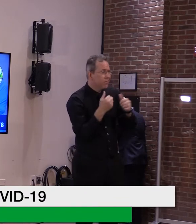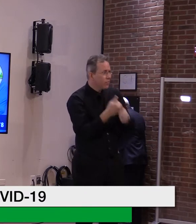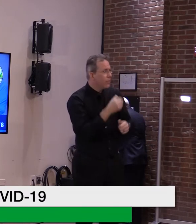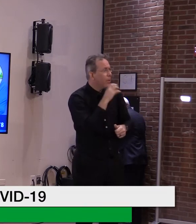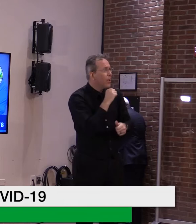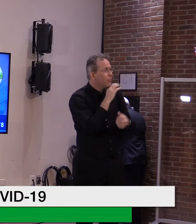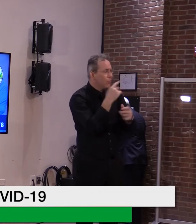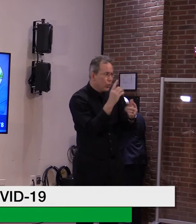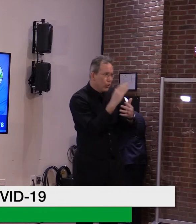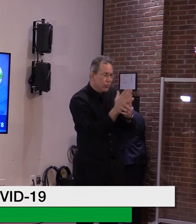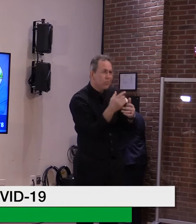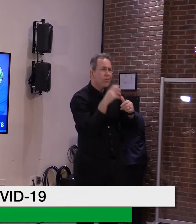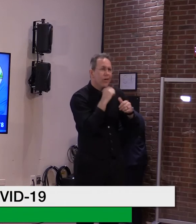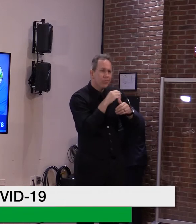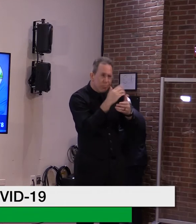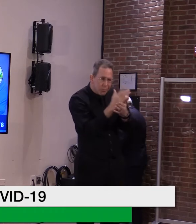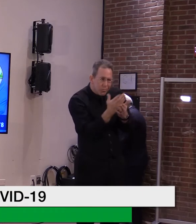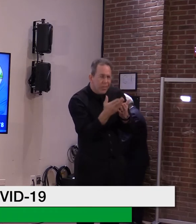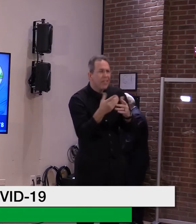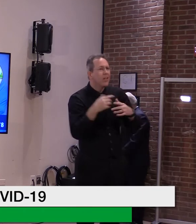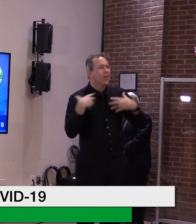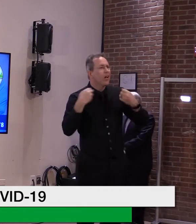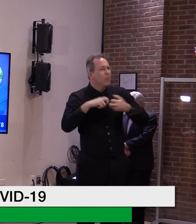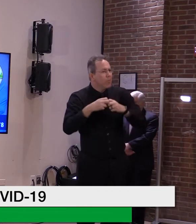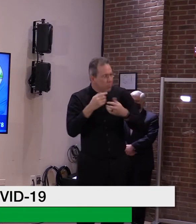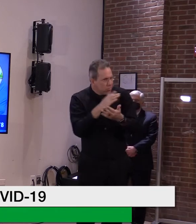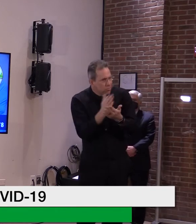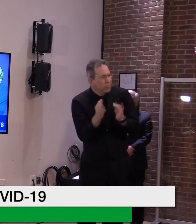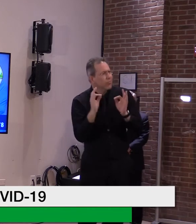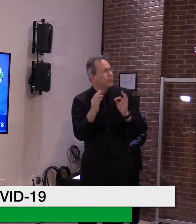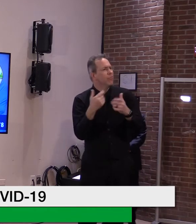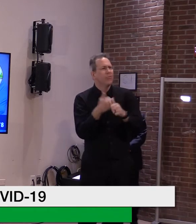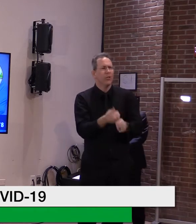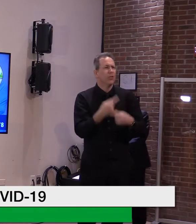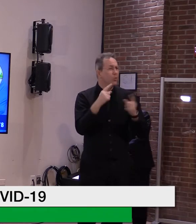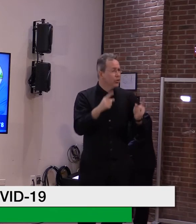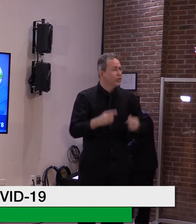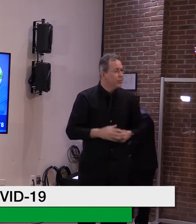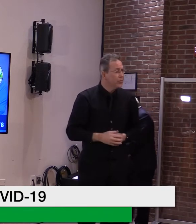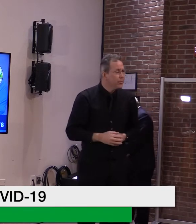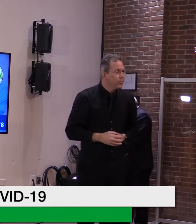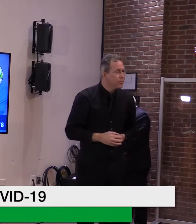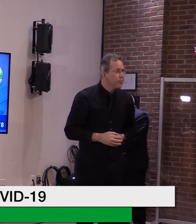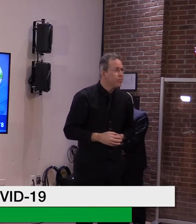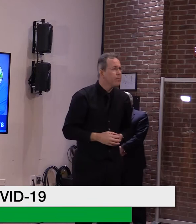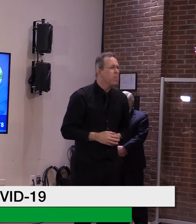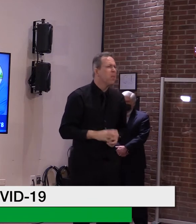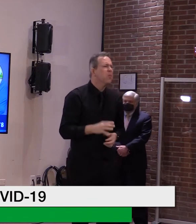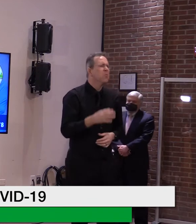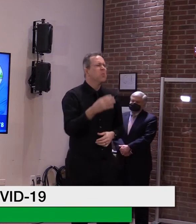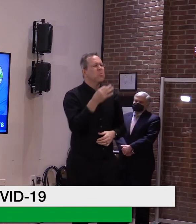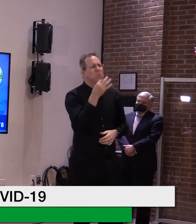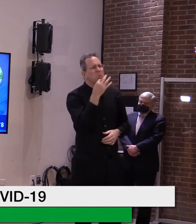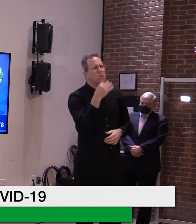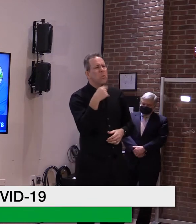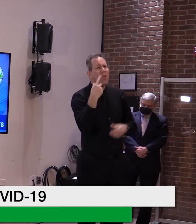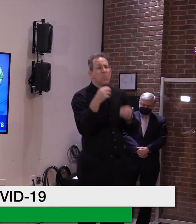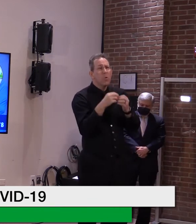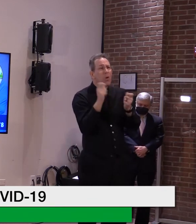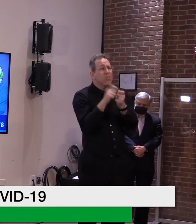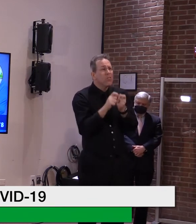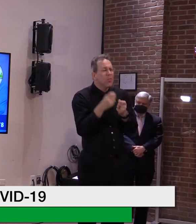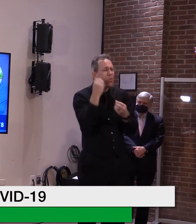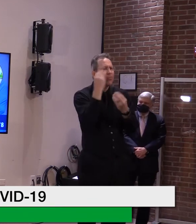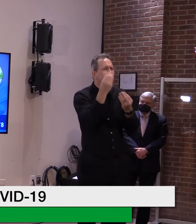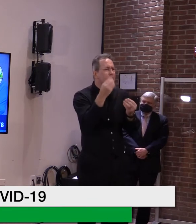we will, we'll be able to outline and give the details as to what our exit strategy is as well. So